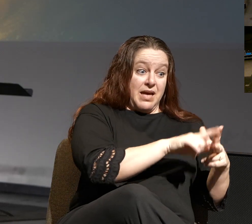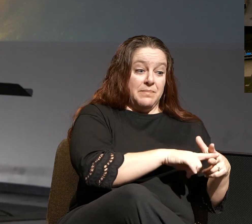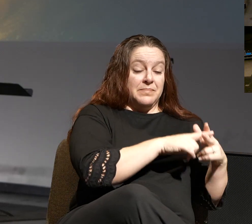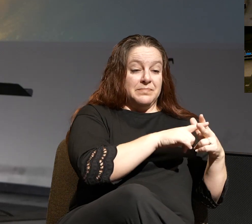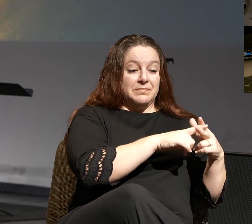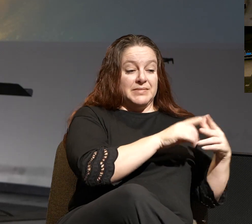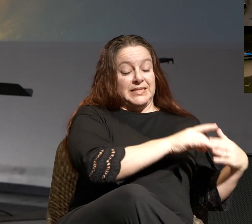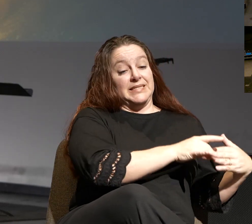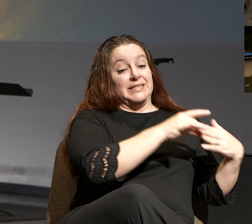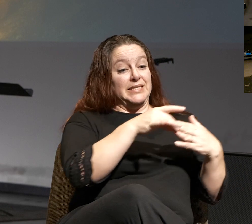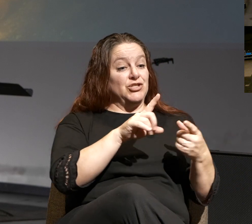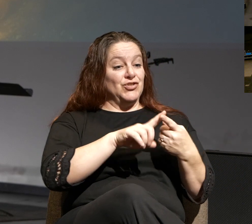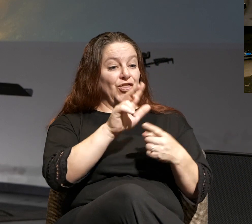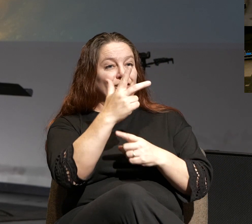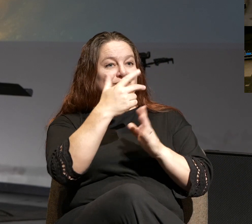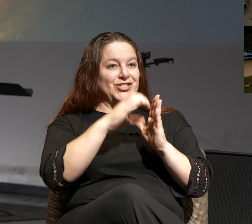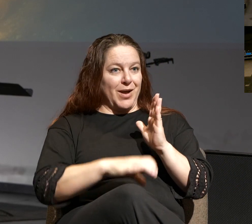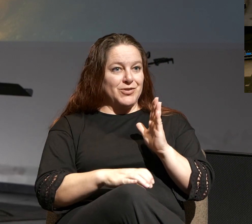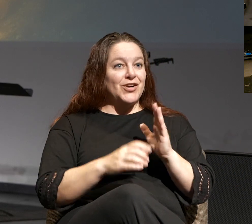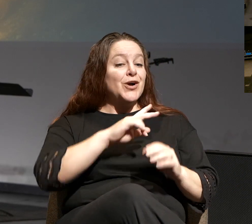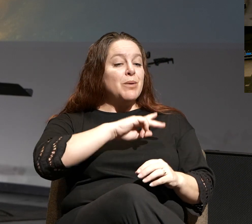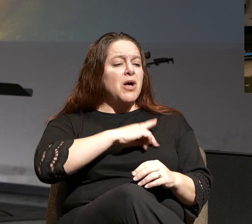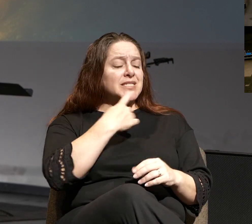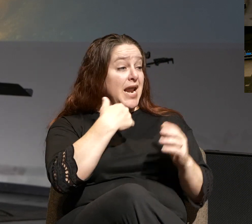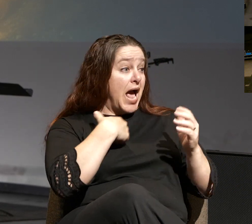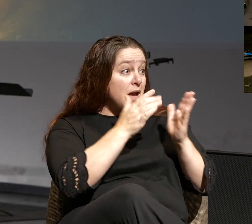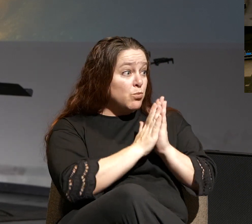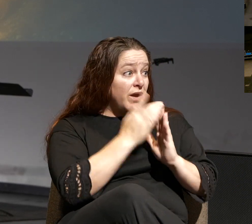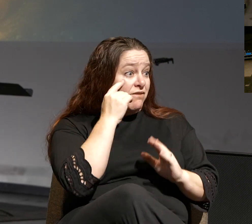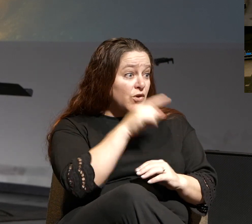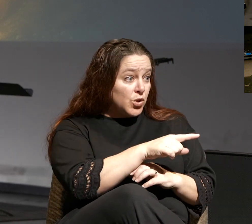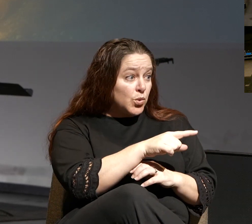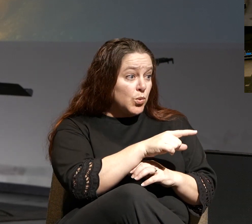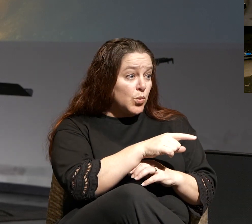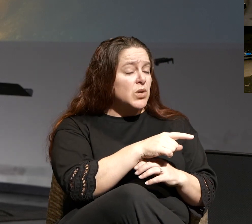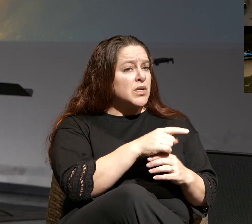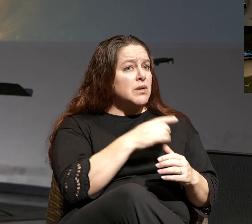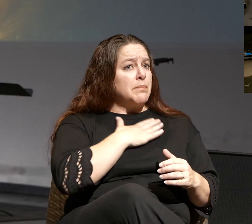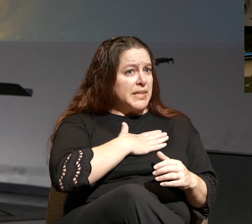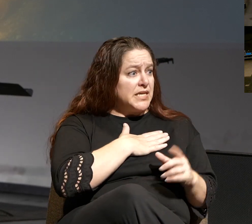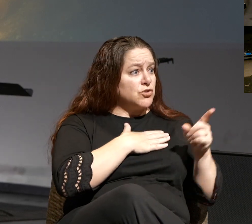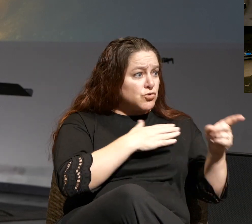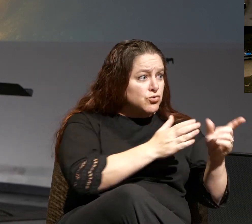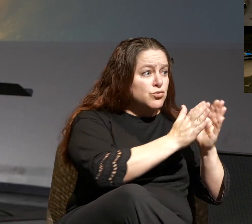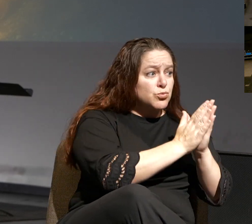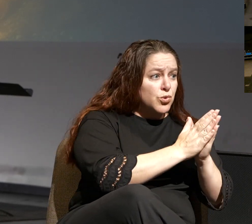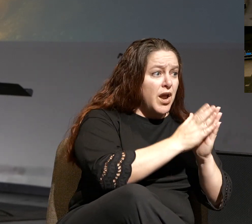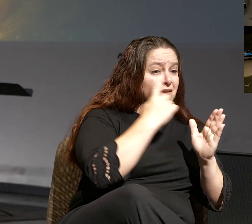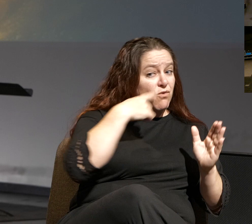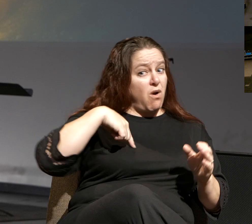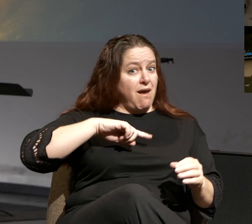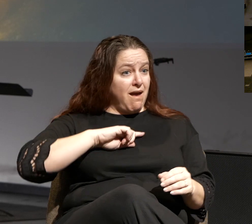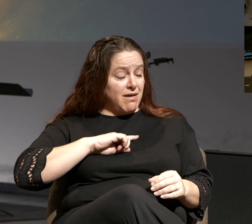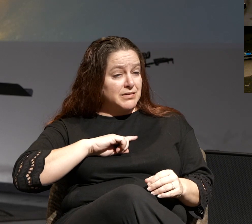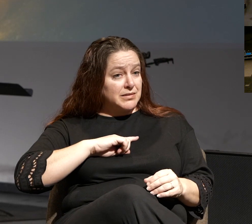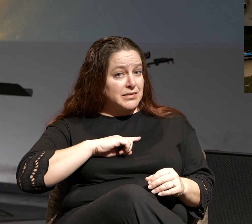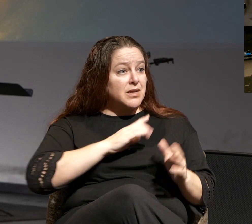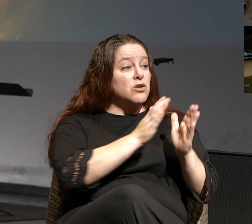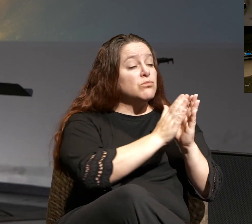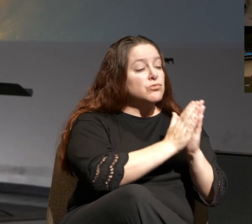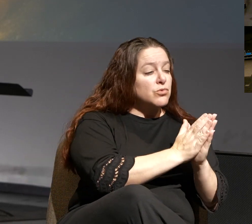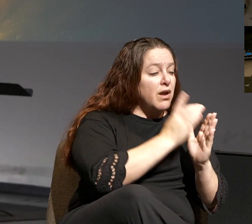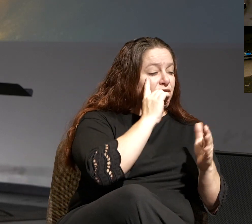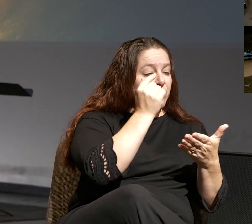chapter quite nicely. Paul's saying, I'm praying for you, so please pray for us and pray for the